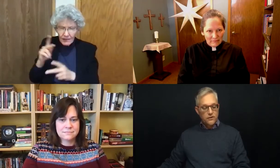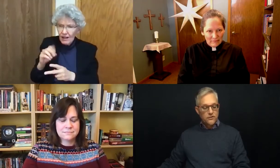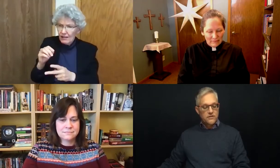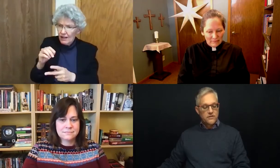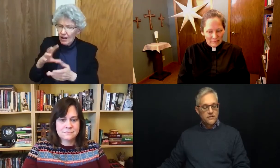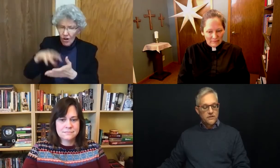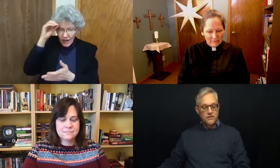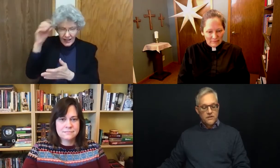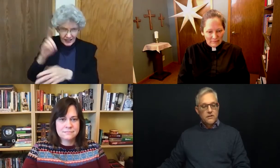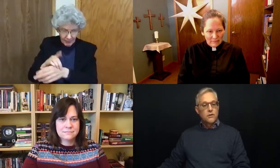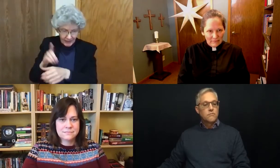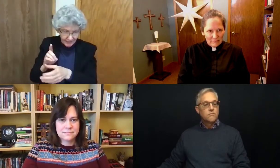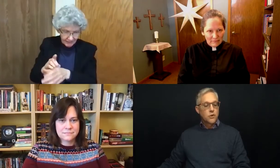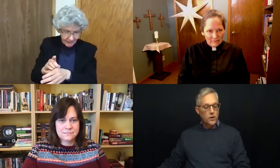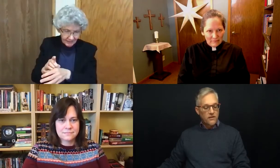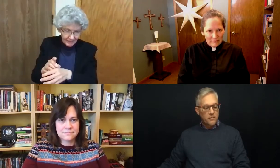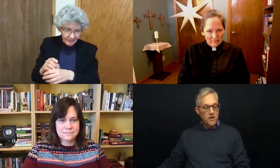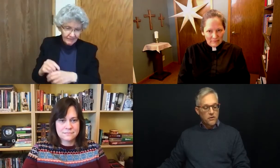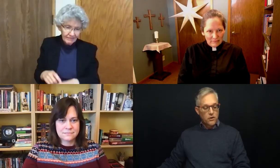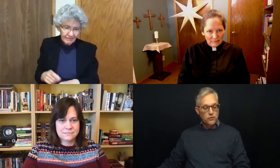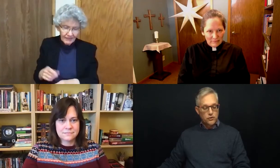learning from other cultures.